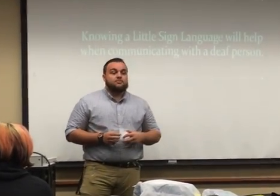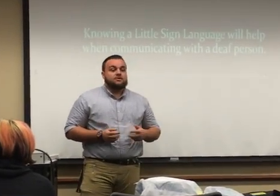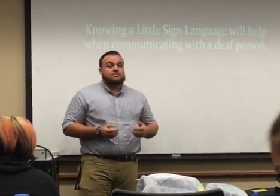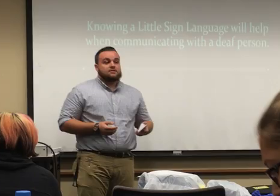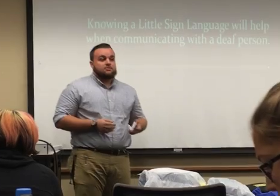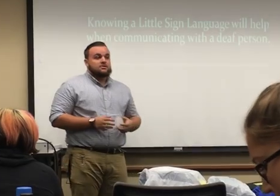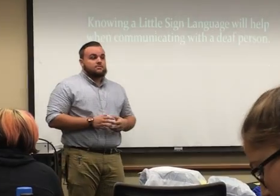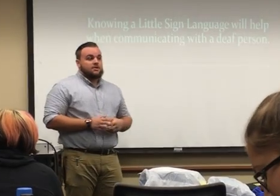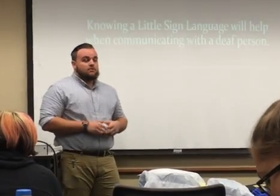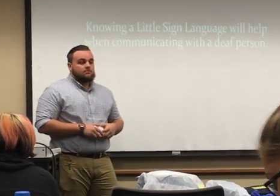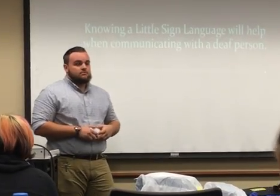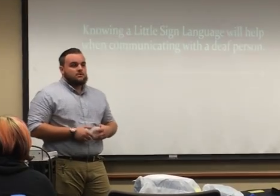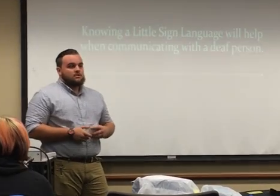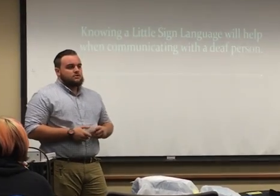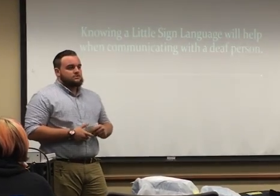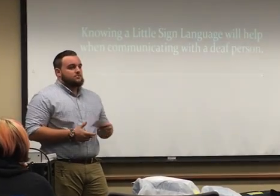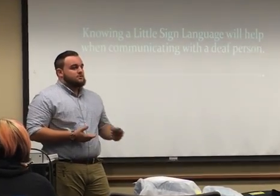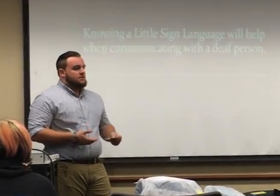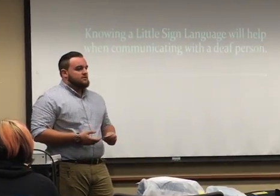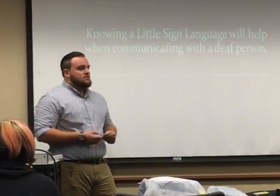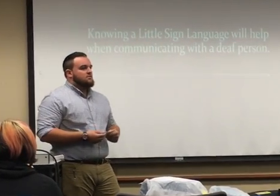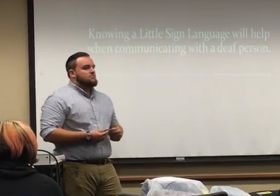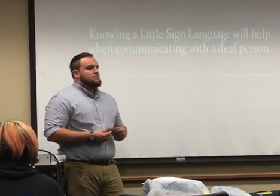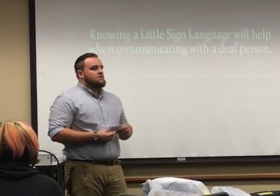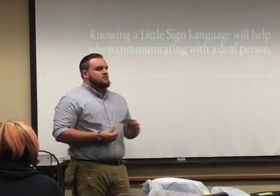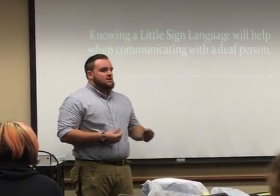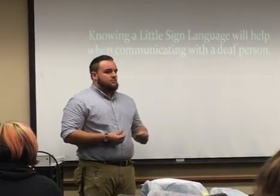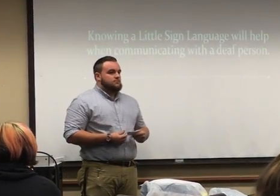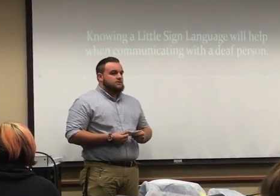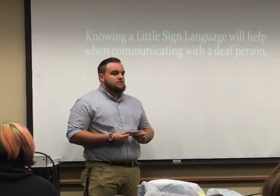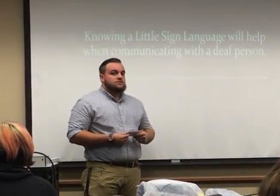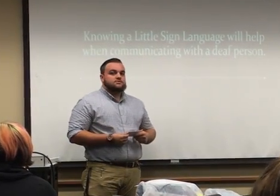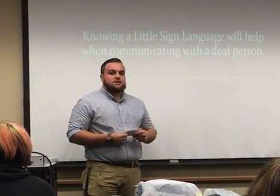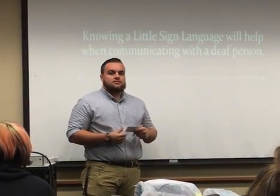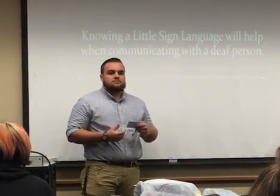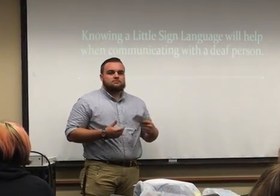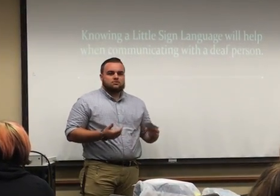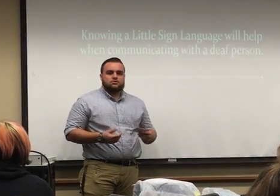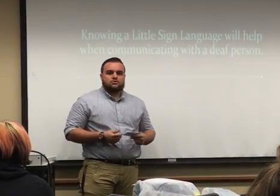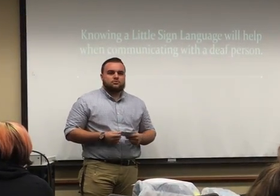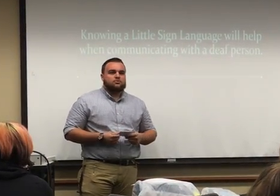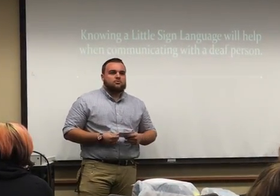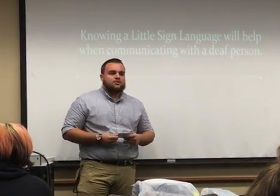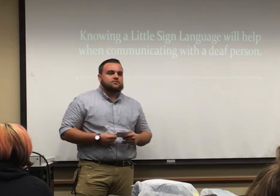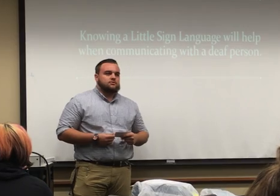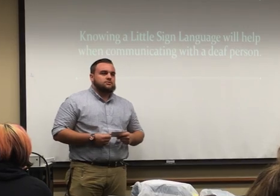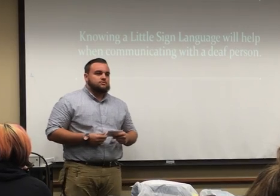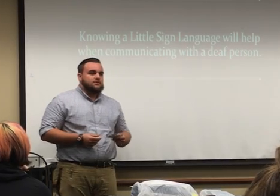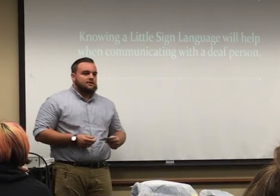people in my community back home. So I was able to talk to them, establish relationships and learn a little bit more about their culture through that.